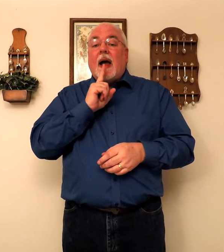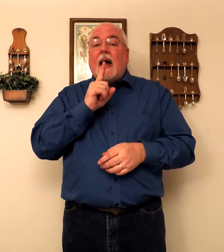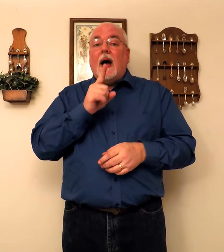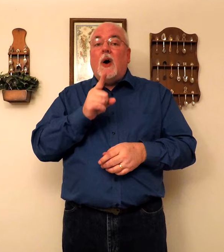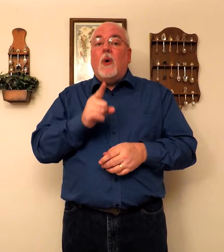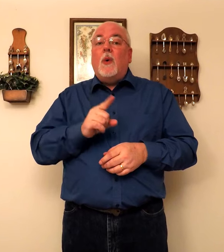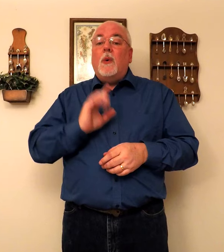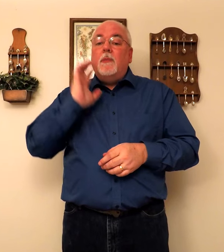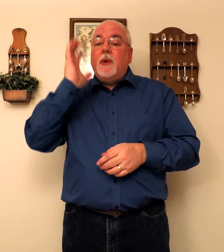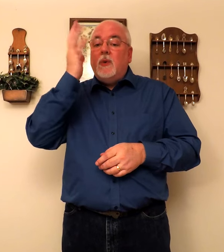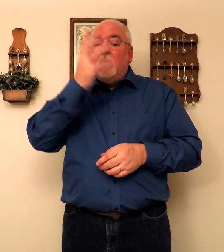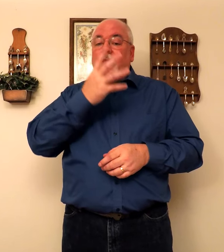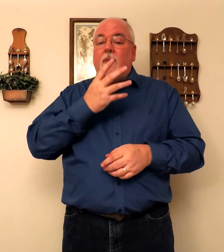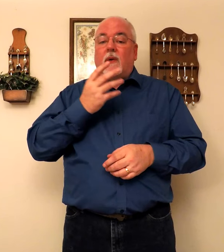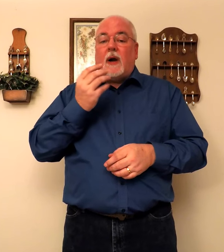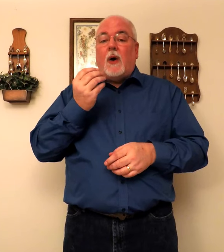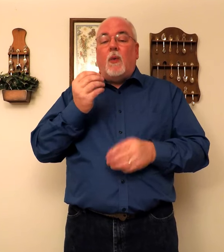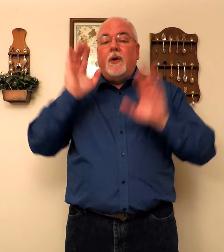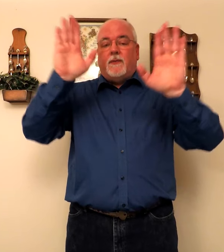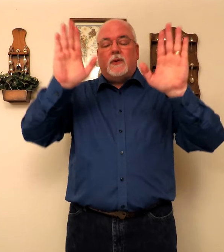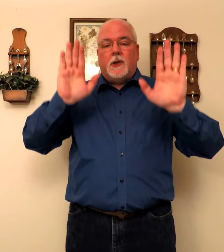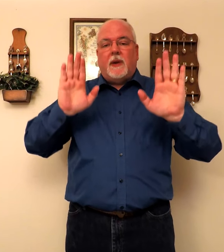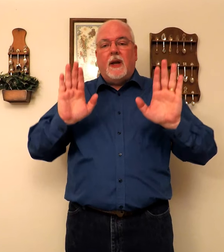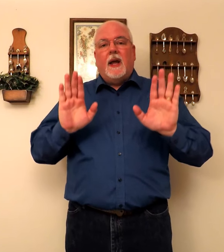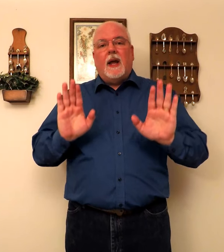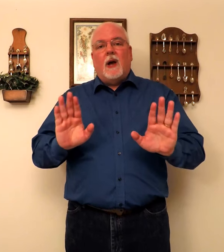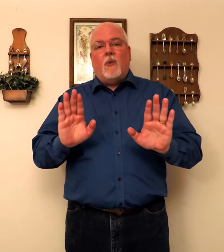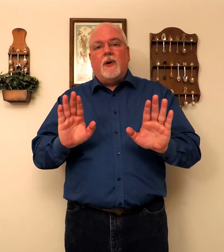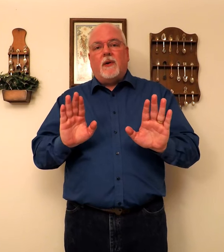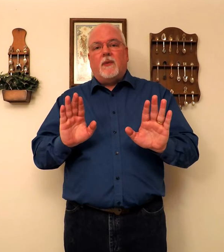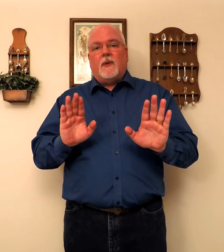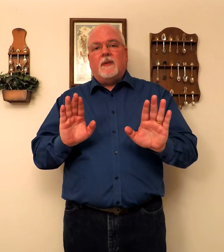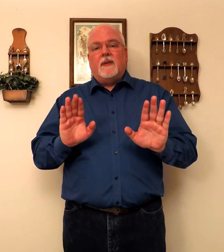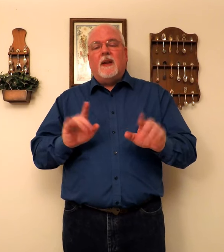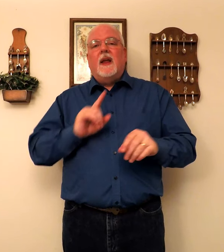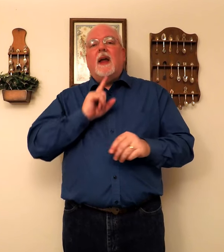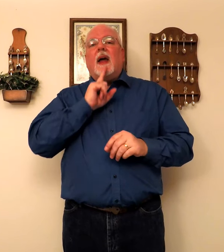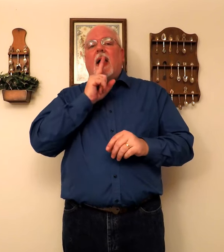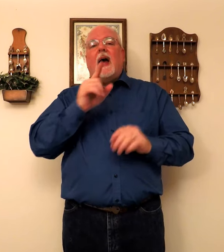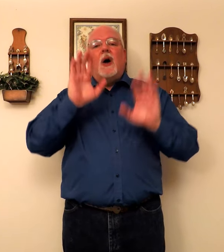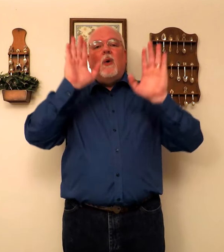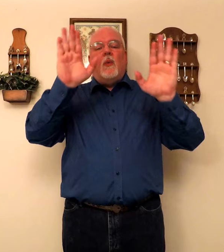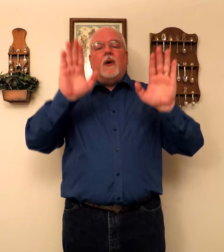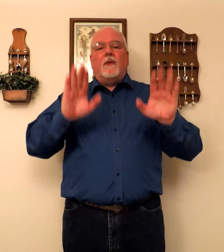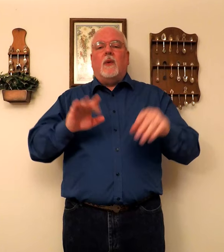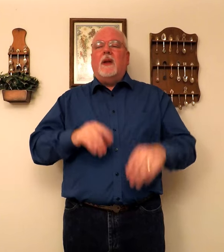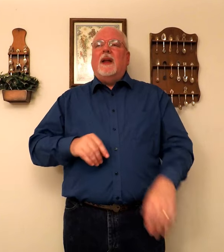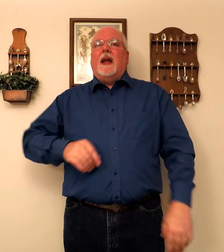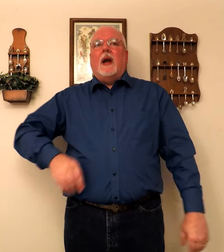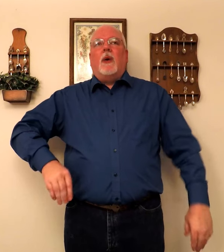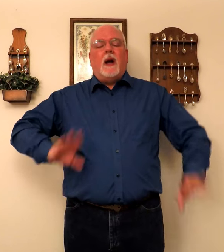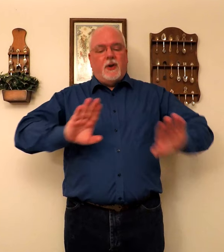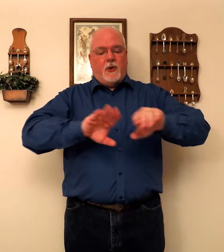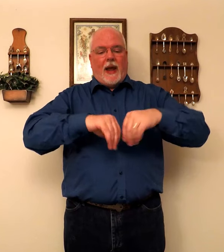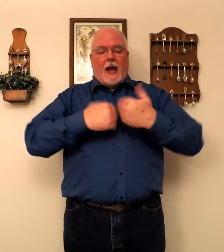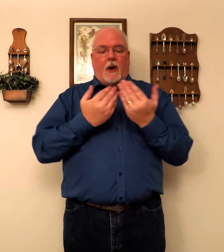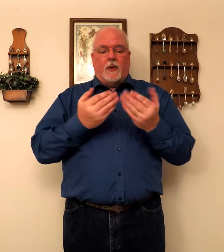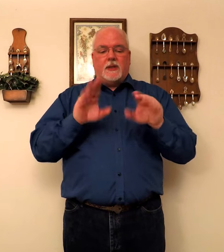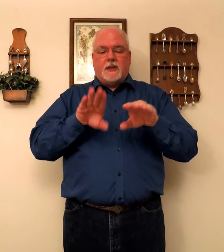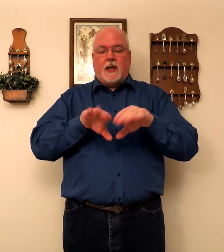How. Beautiful. Or how wonderful. He beat. How wonderful. How wonderful. And we're not going to do how. This is a